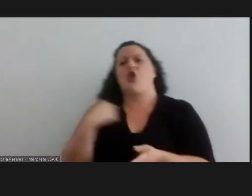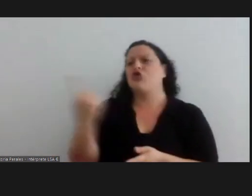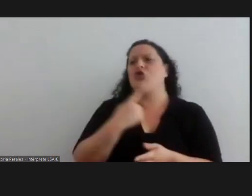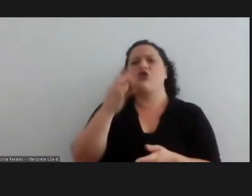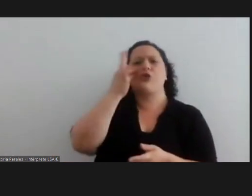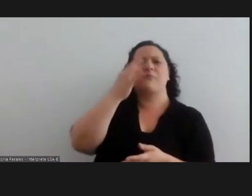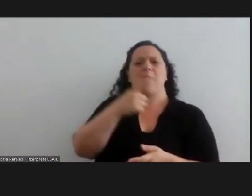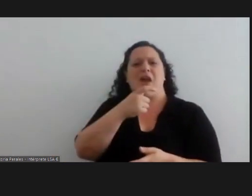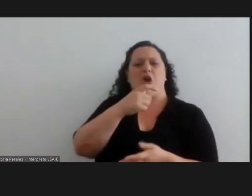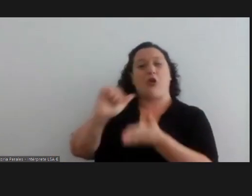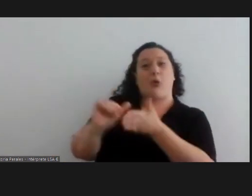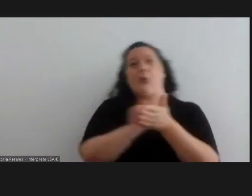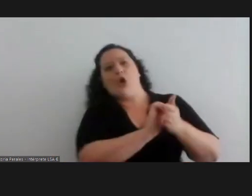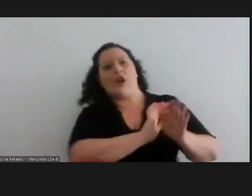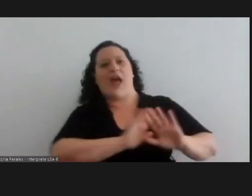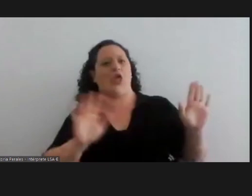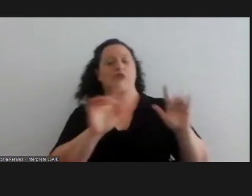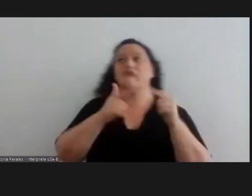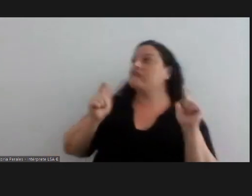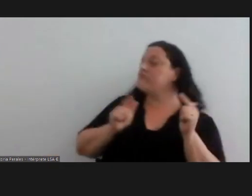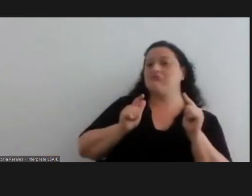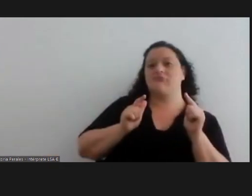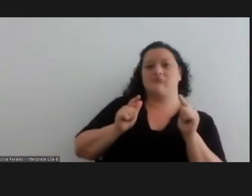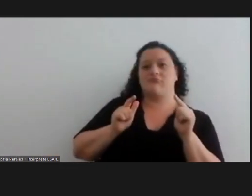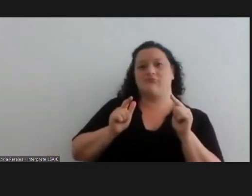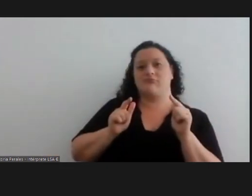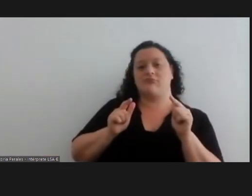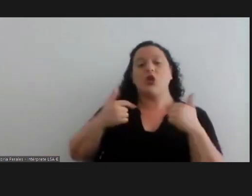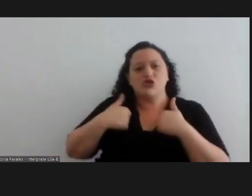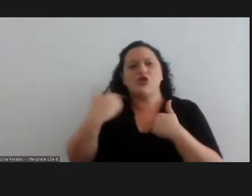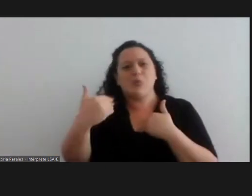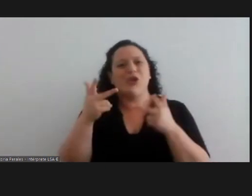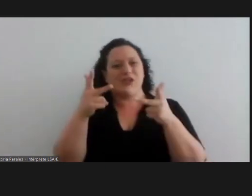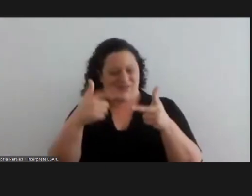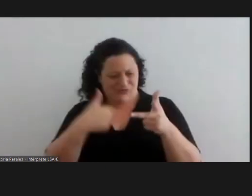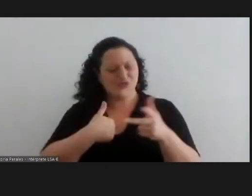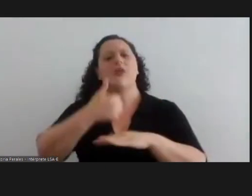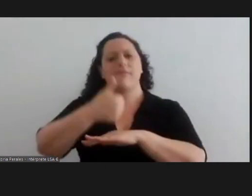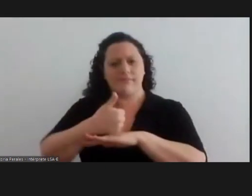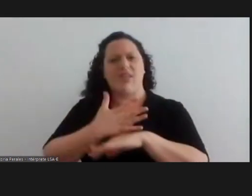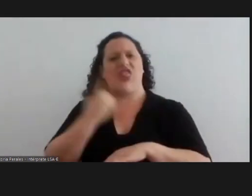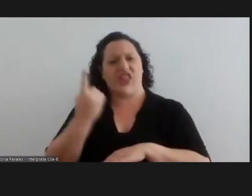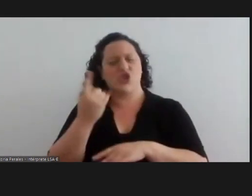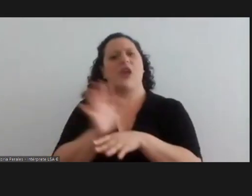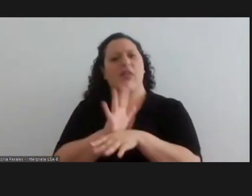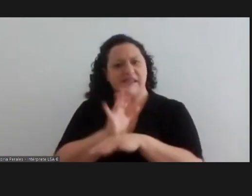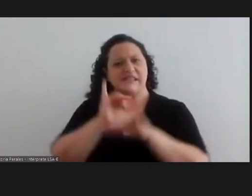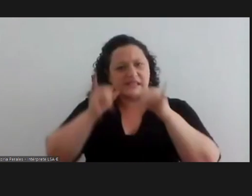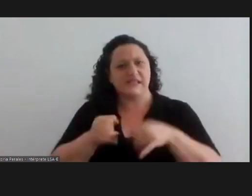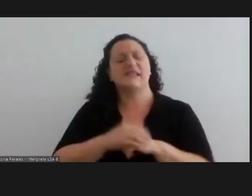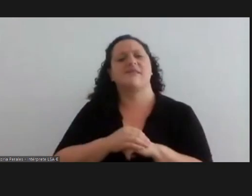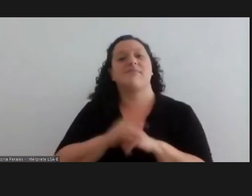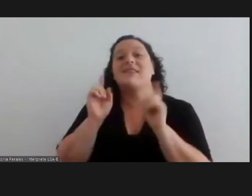that we do not exist i can say i'm a film director and there are other women of color